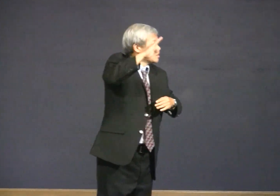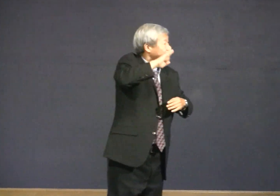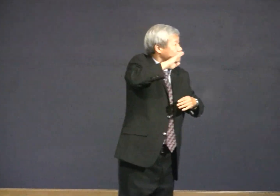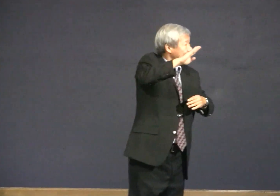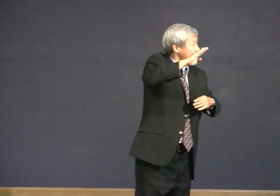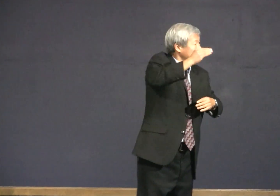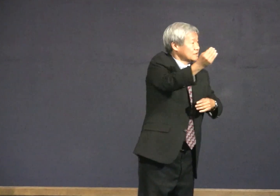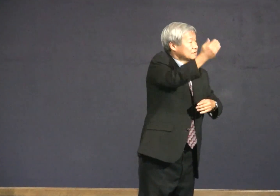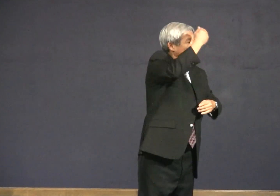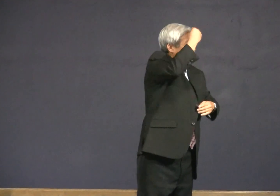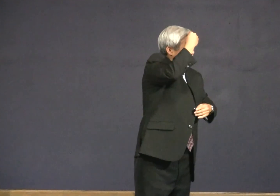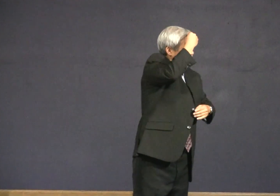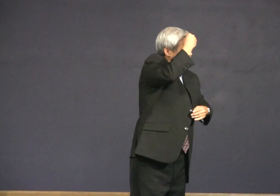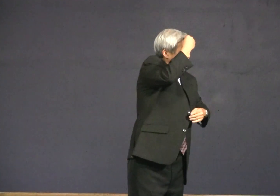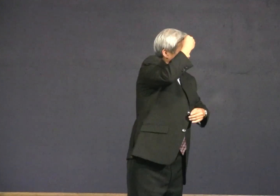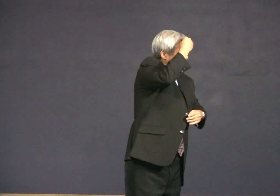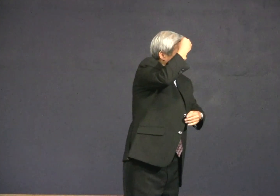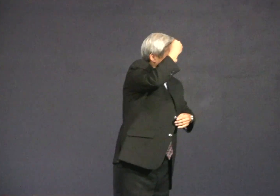shall be in their forehead.